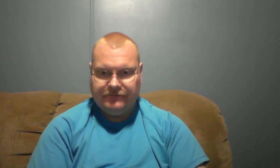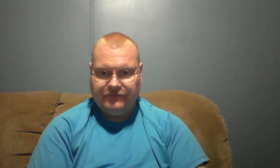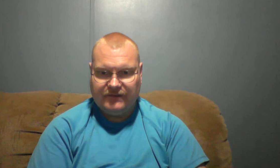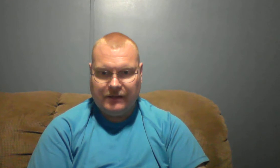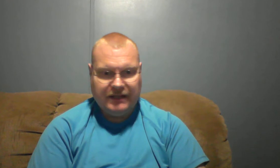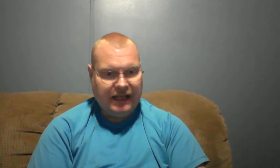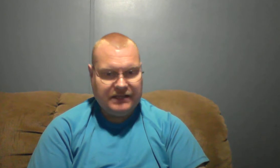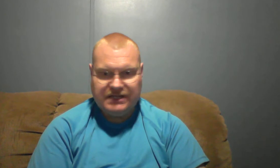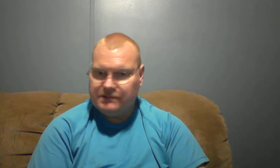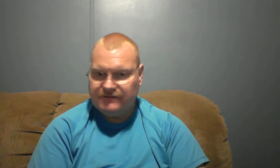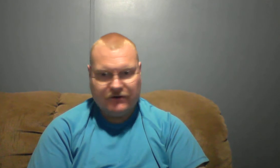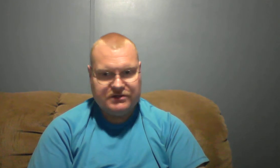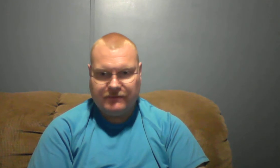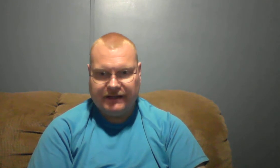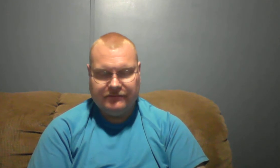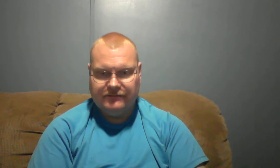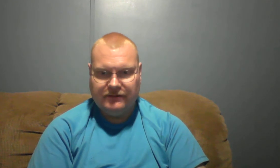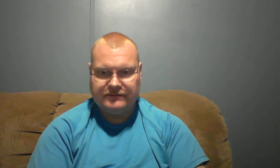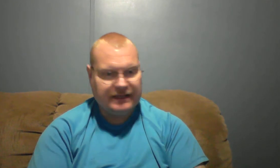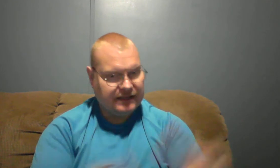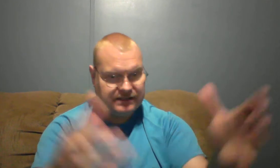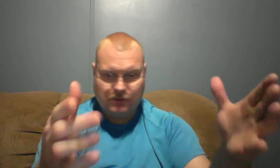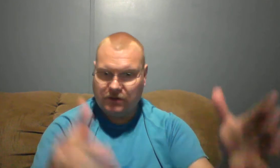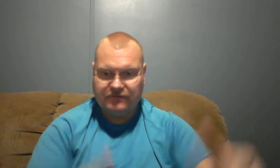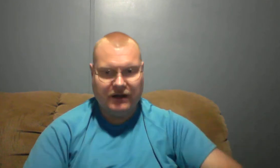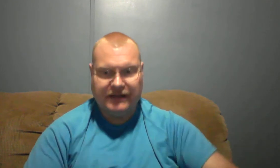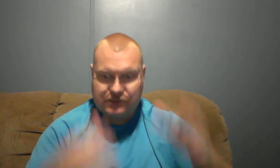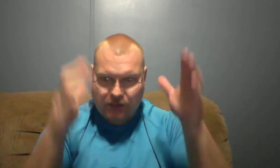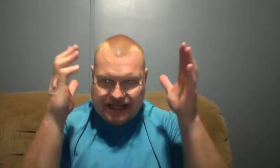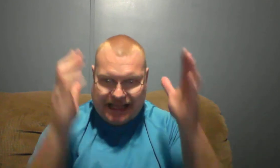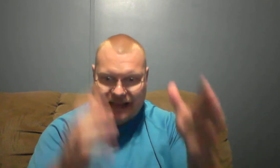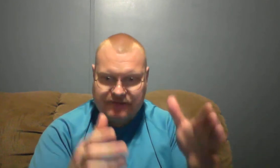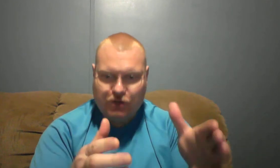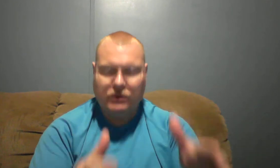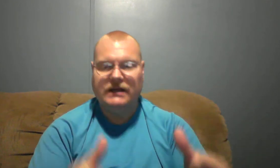I'm a King James version man I think that's the word of God that's what he gave to us